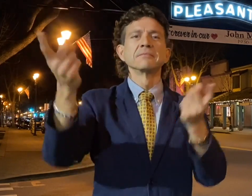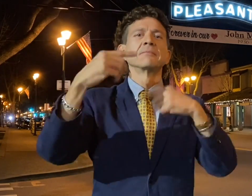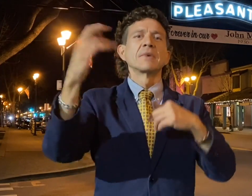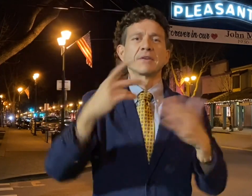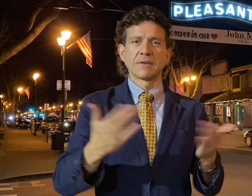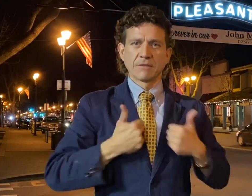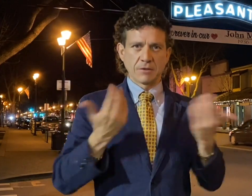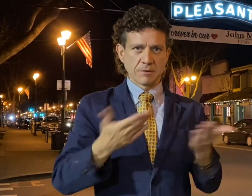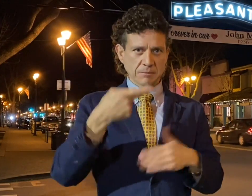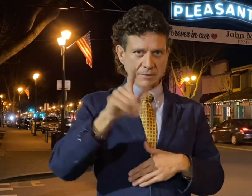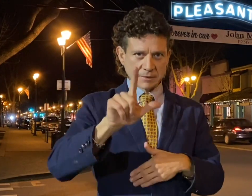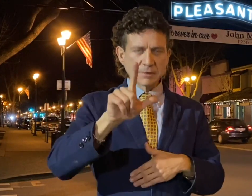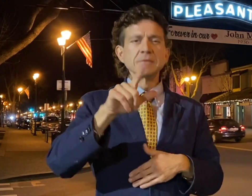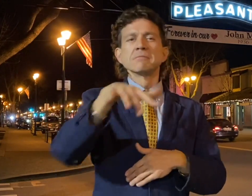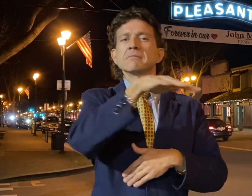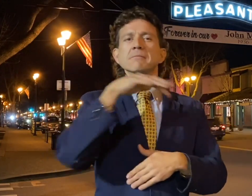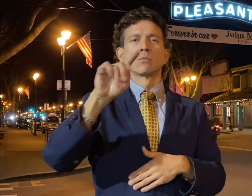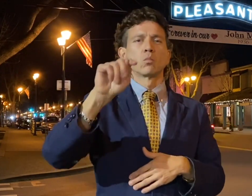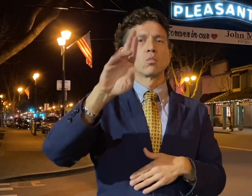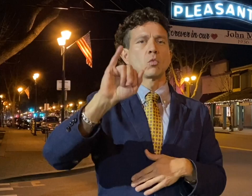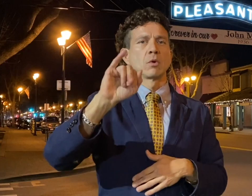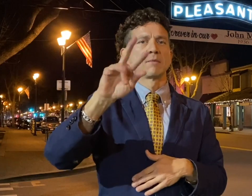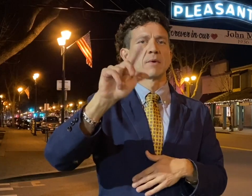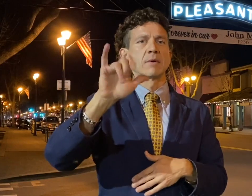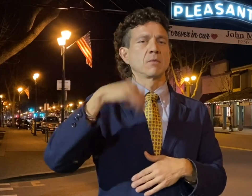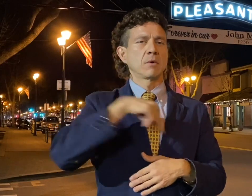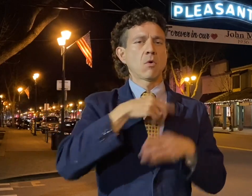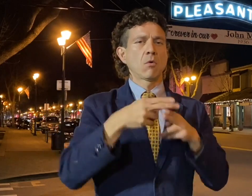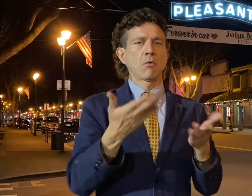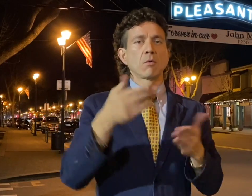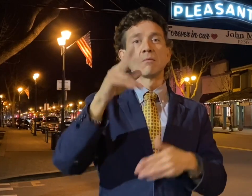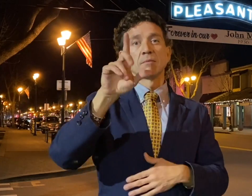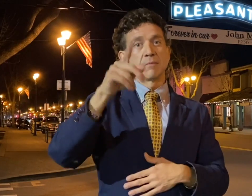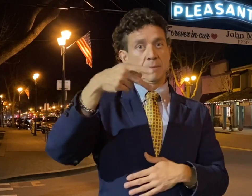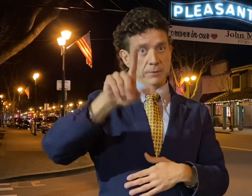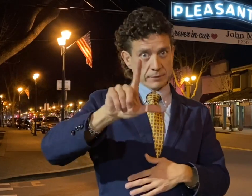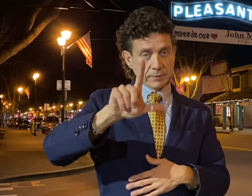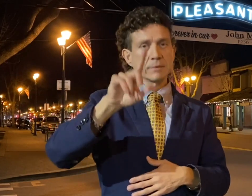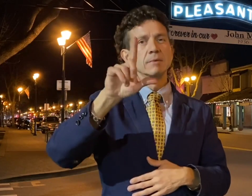to the Tri-Valley area, which is Pleasanton, Dublin, and Livermore, and settled his roots here.